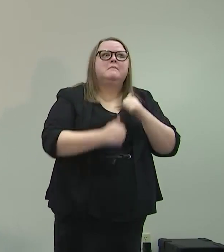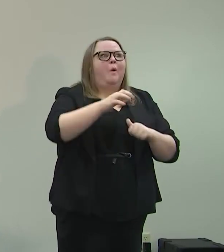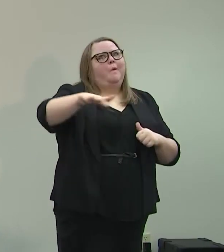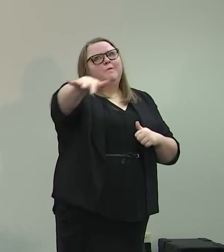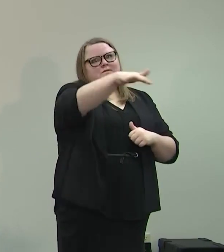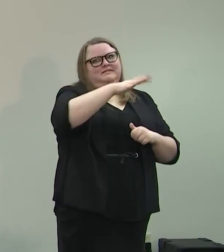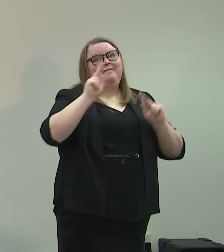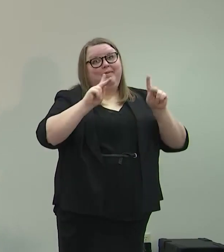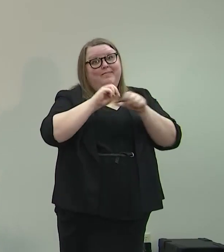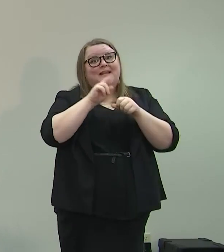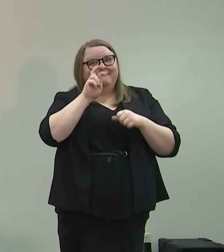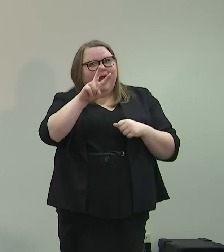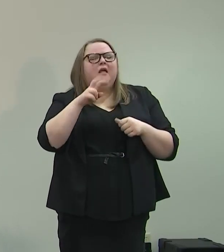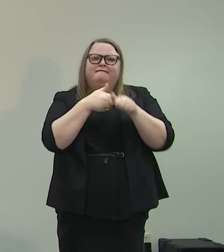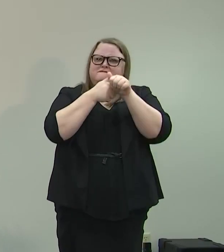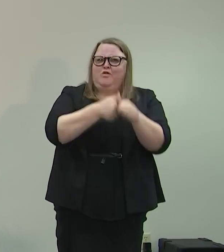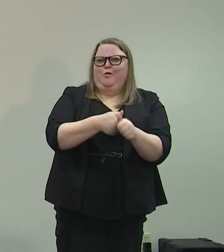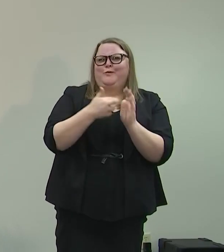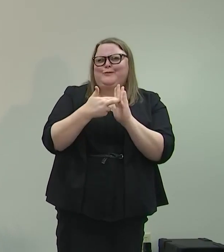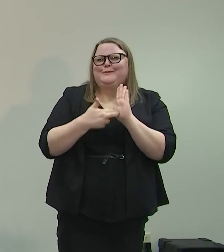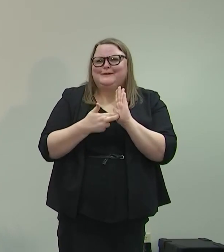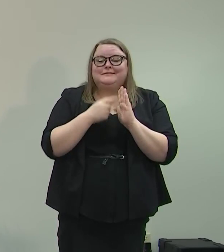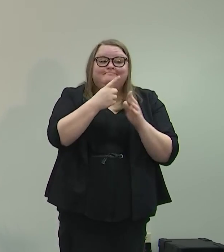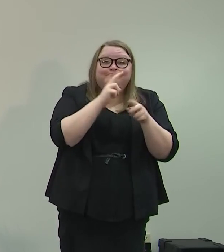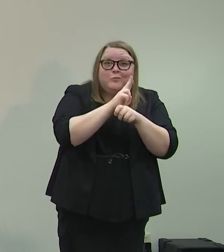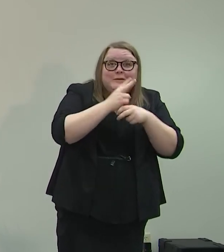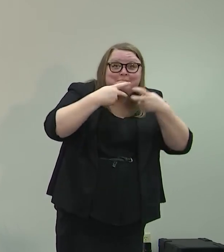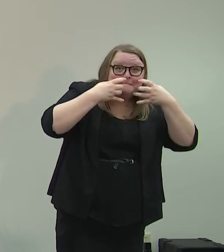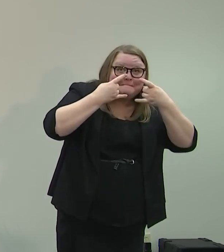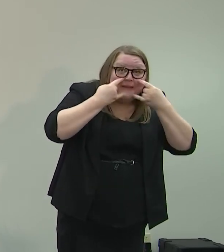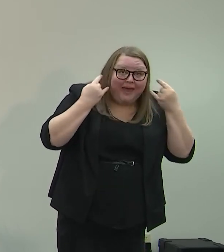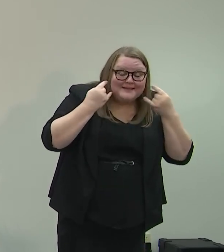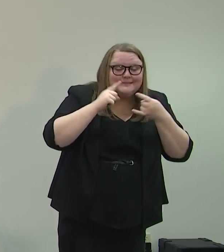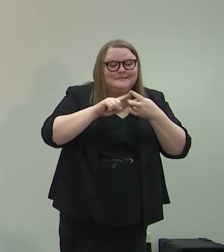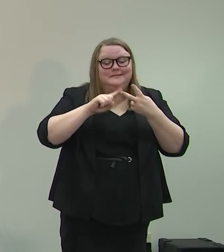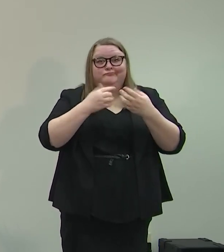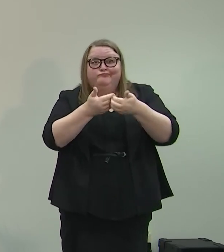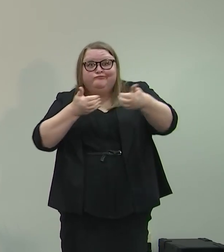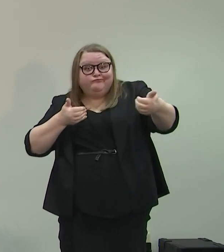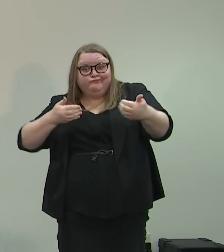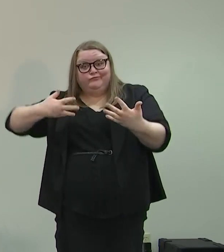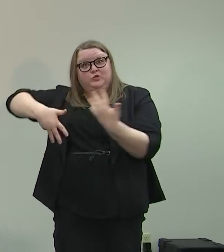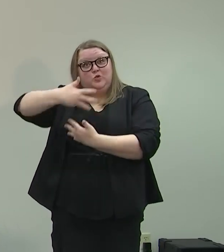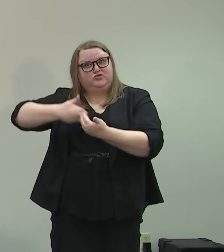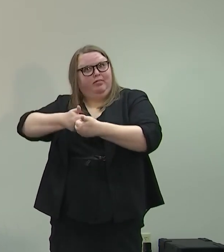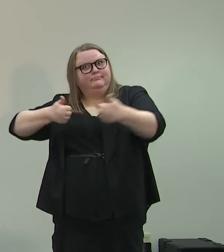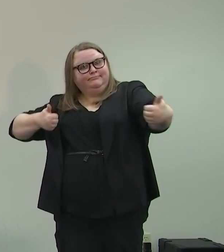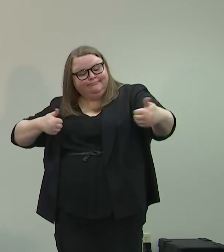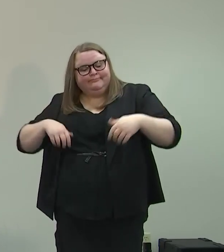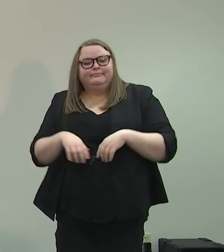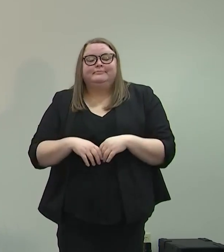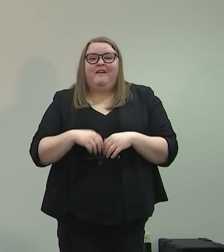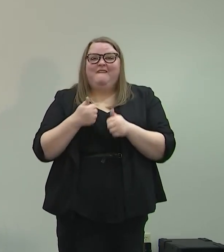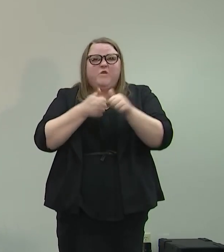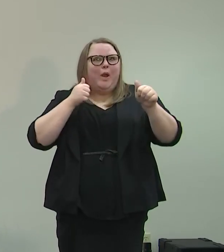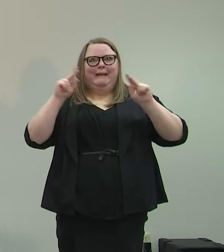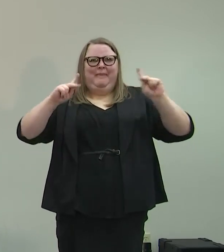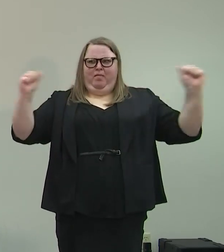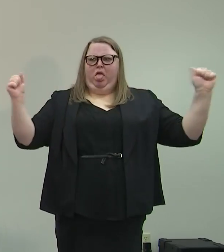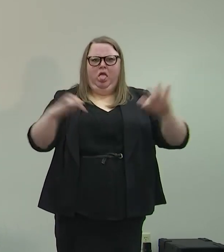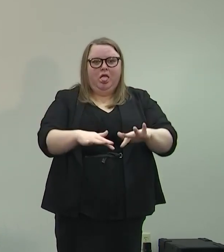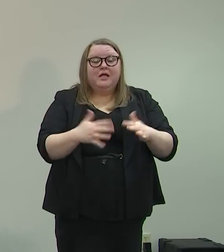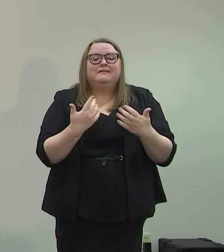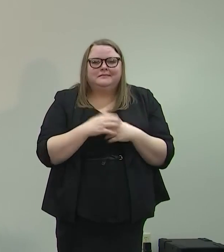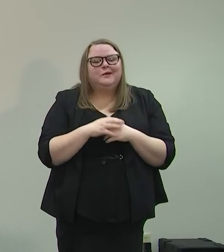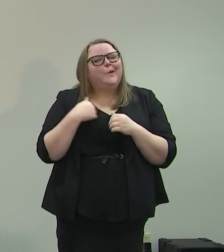of our citizens are complying. They're wearing masks. They're practicing social distancing. They're avoiding large gatherings, and we ask them to